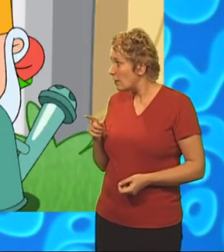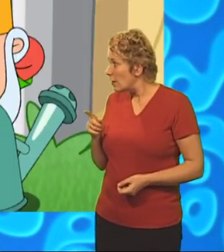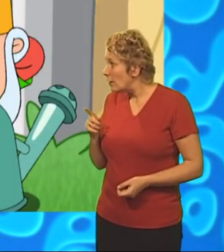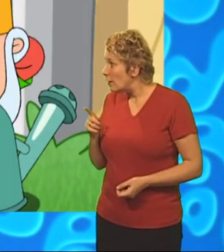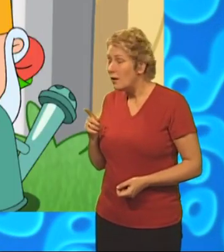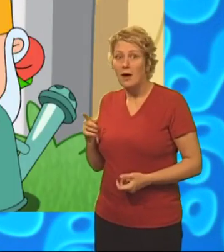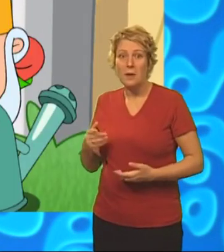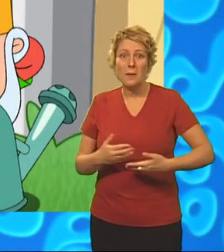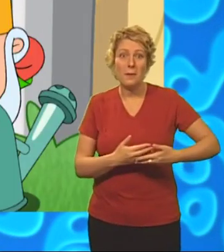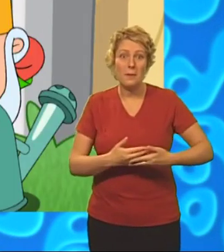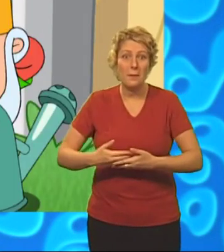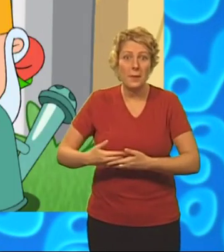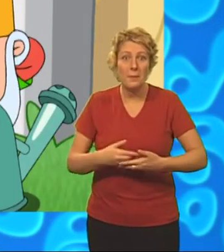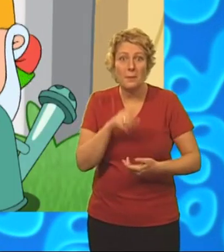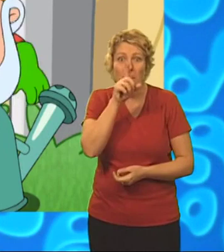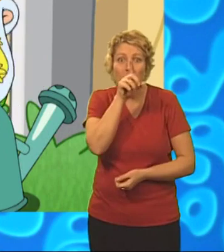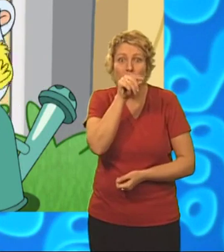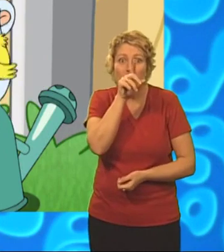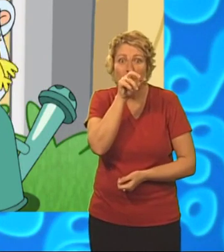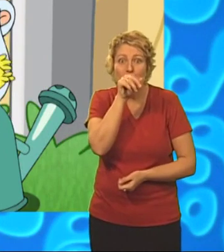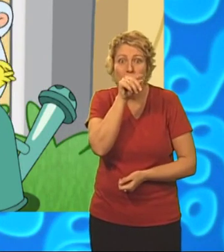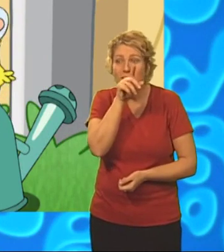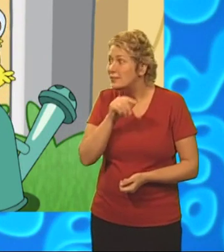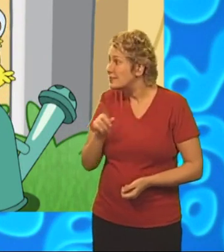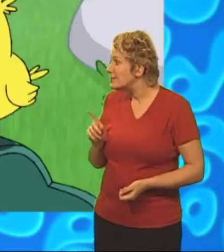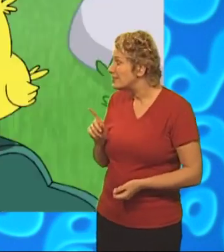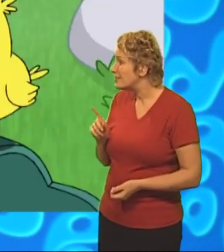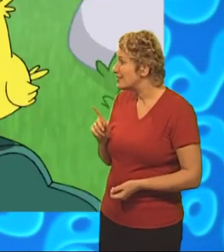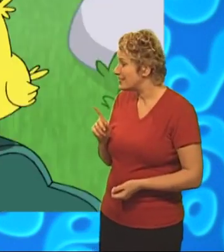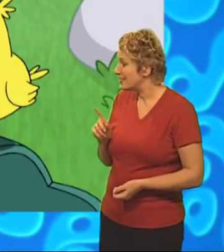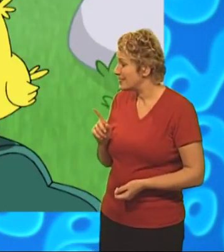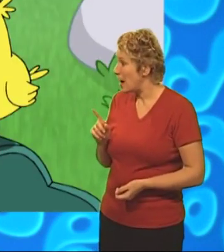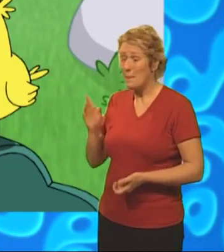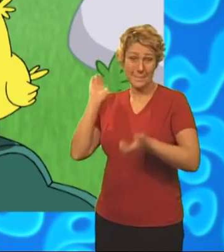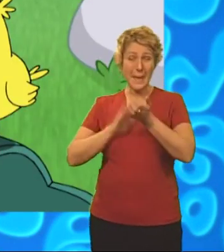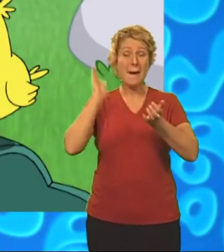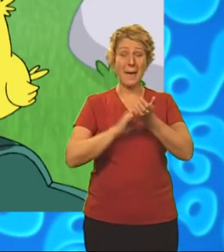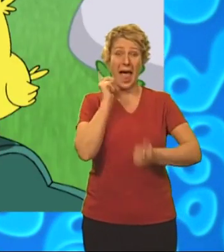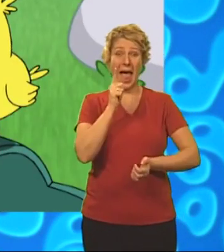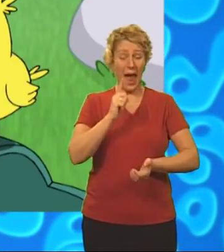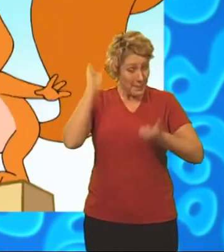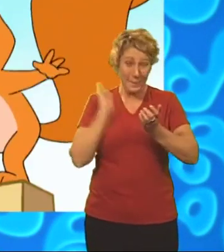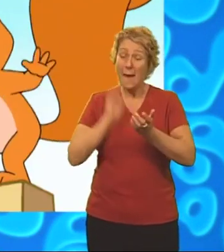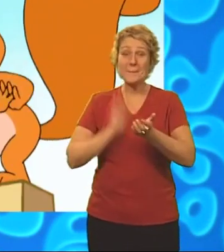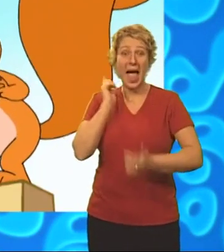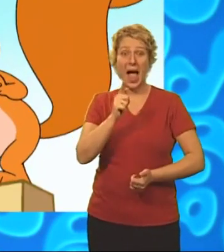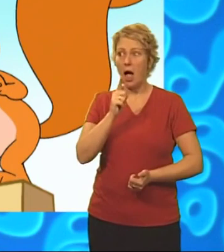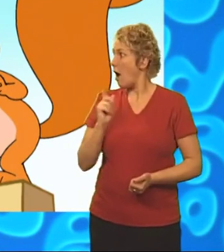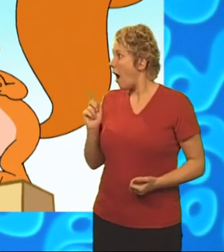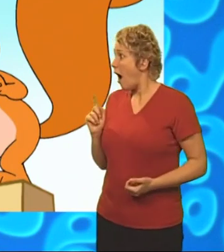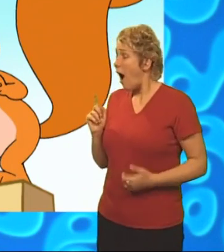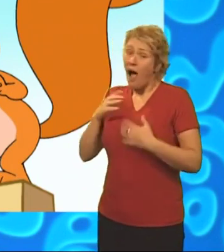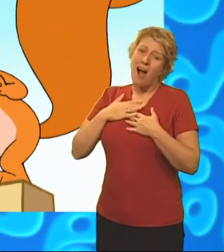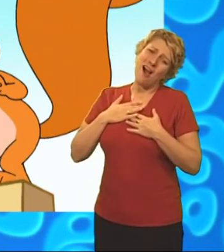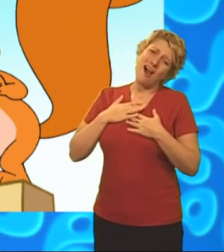It's a little baby bird. Mama! Mama! Oh, Gordon.